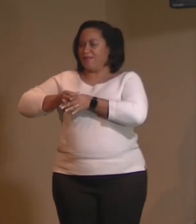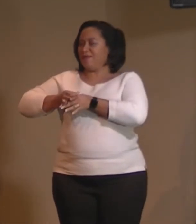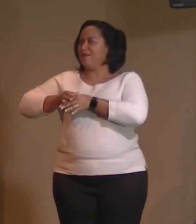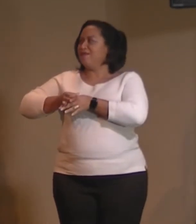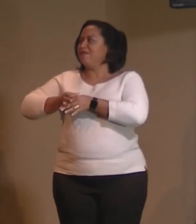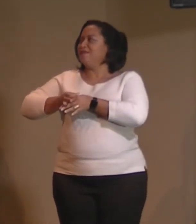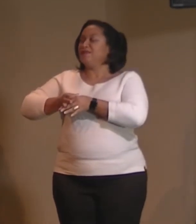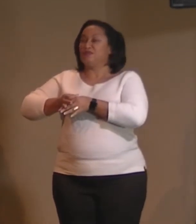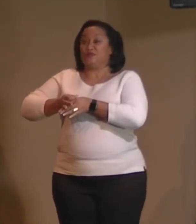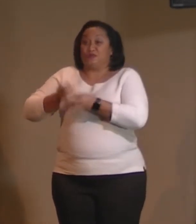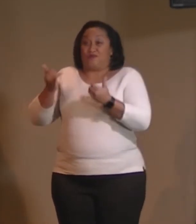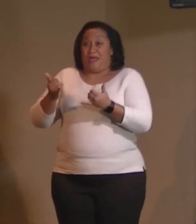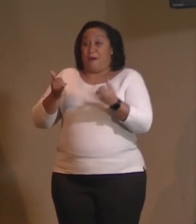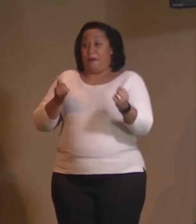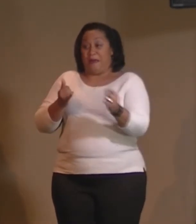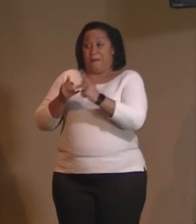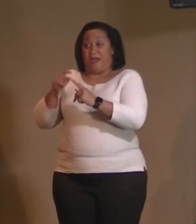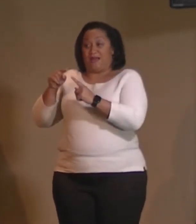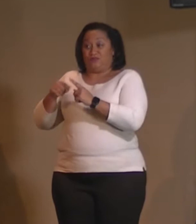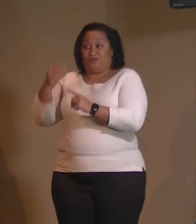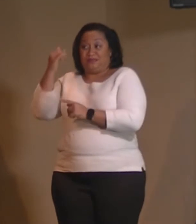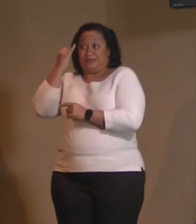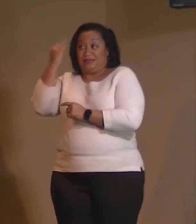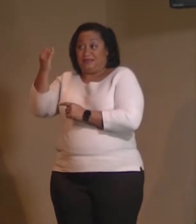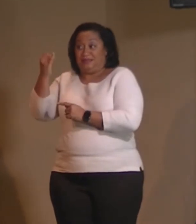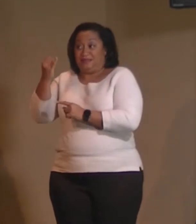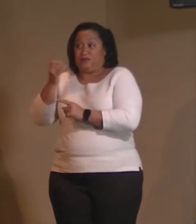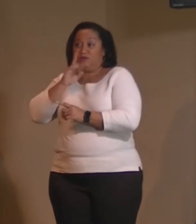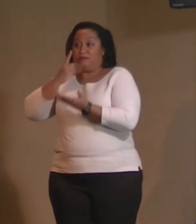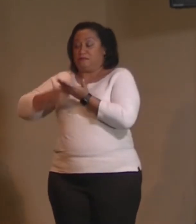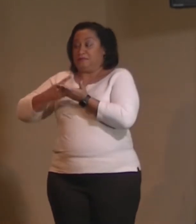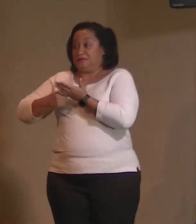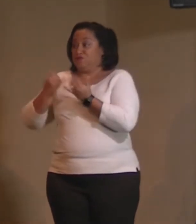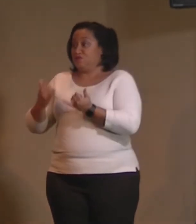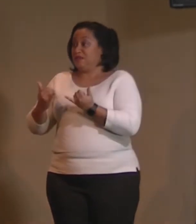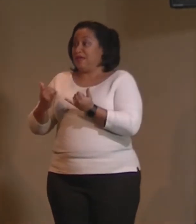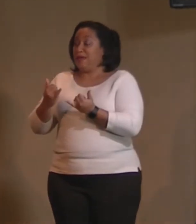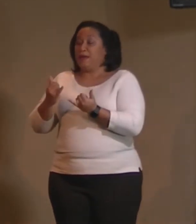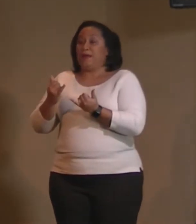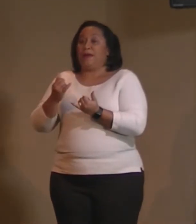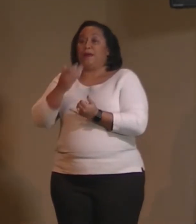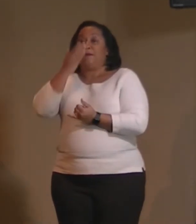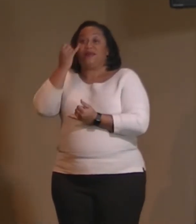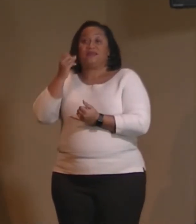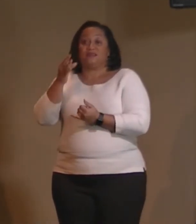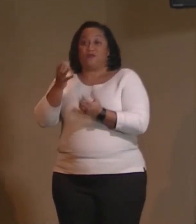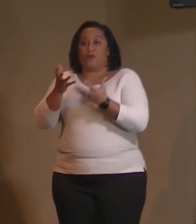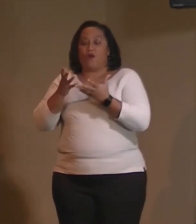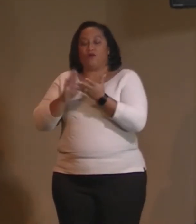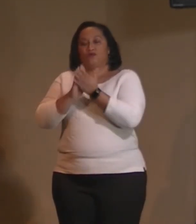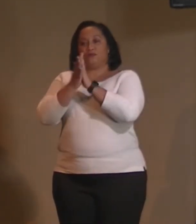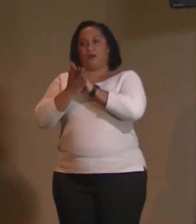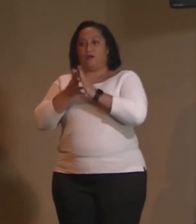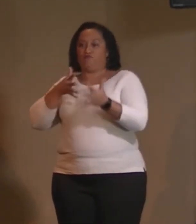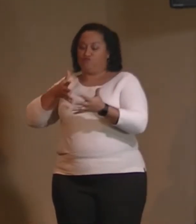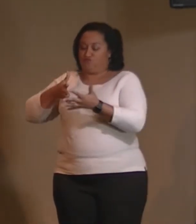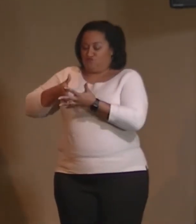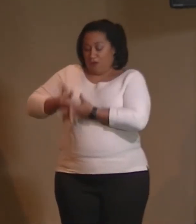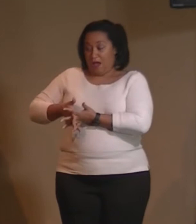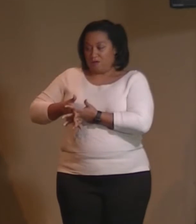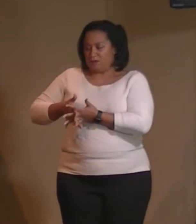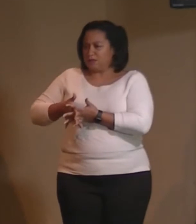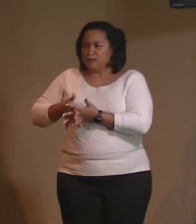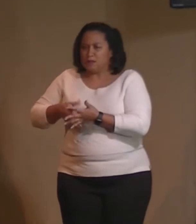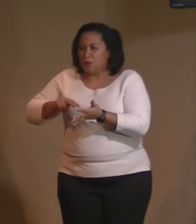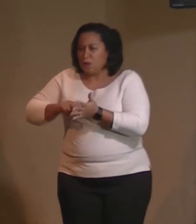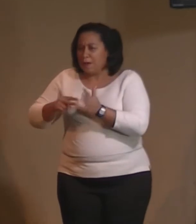brings us to this idea of what we're talking about today. Because if we're going to get grounded in what it